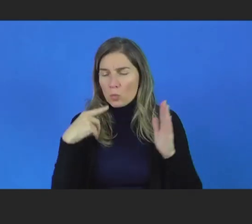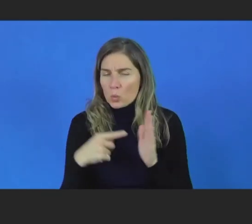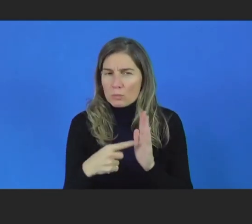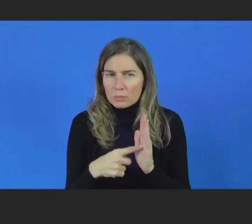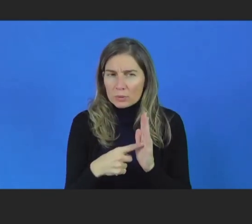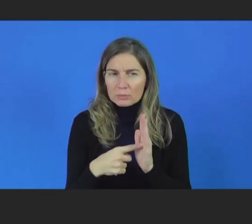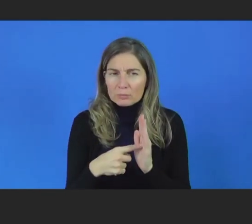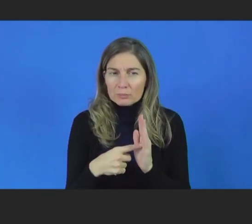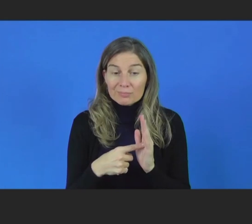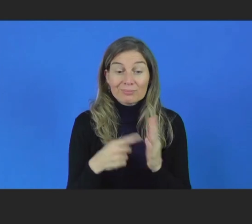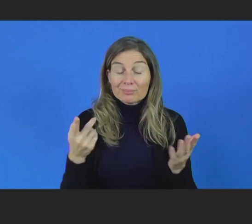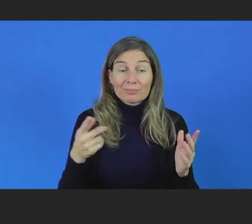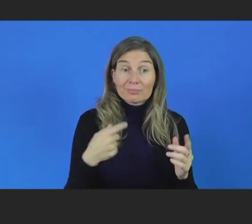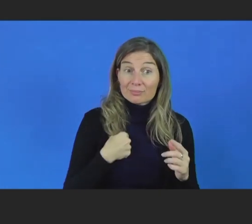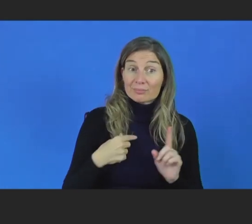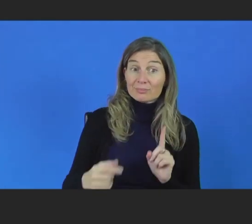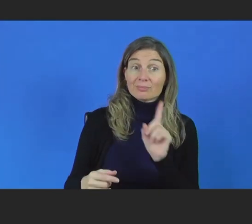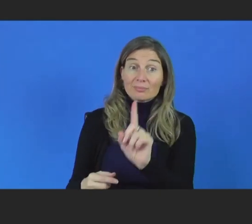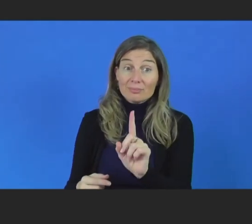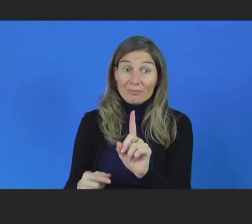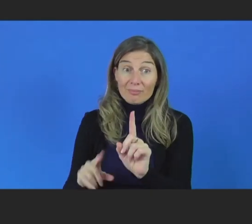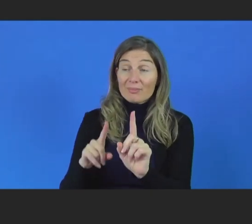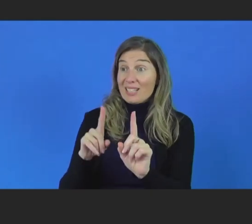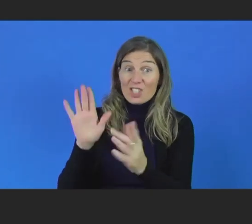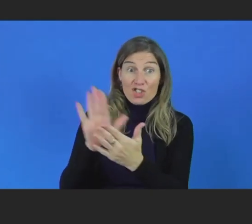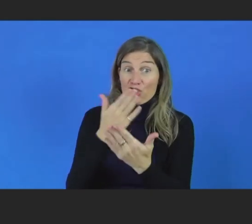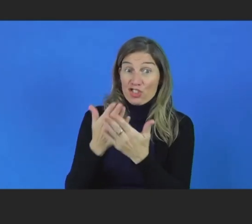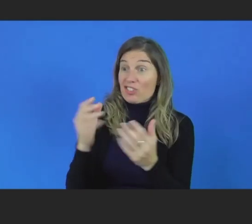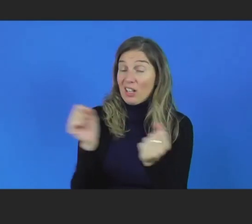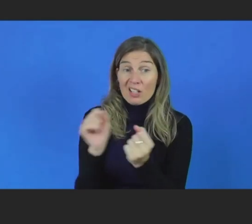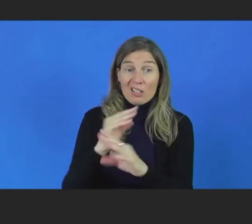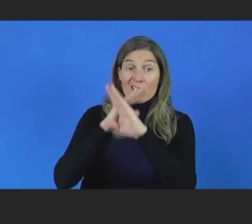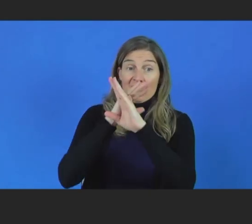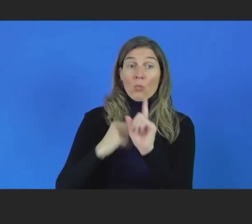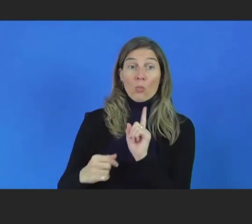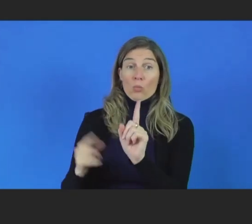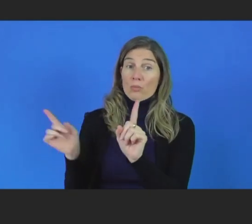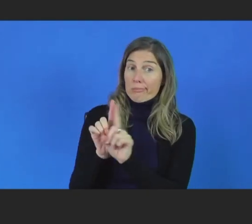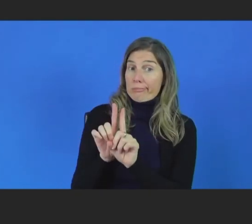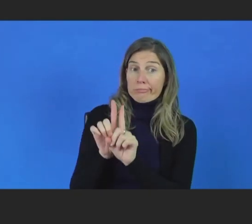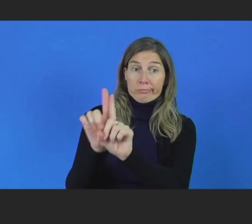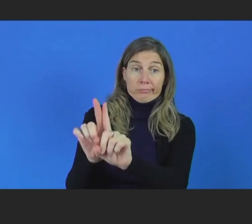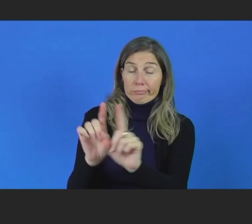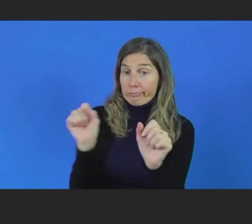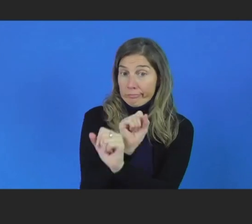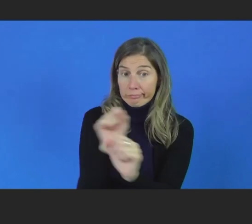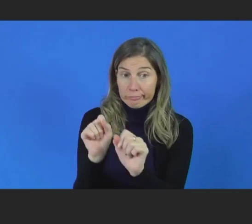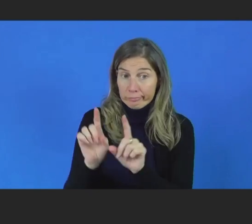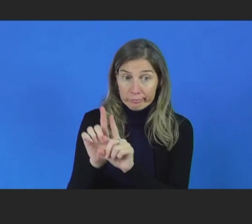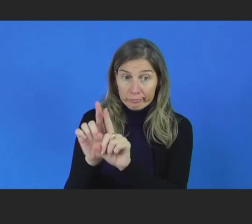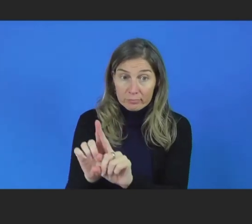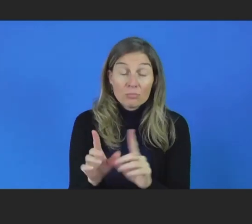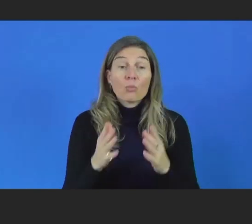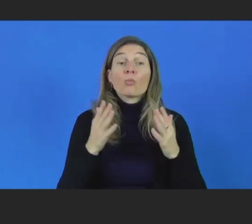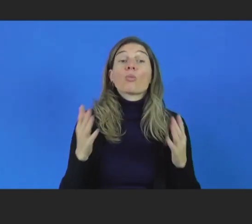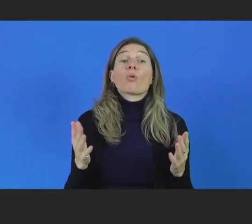couldn't bring someone in with them to translate in the hospitals or in other places. Or they couldn't call someone